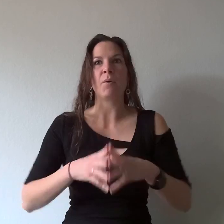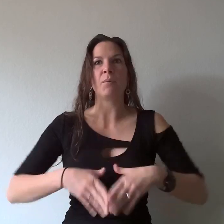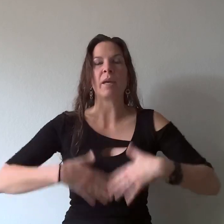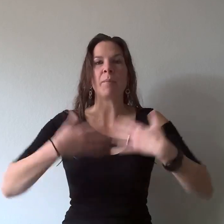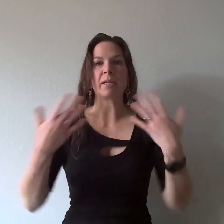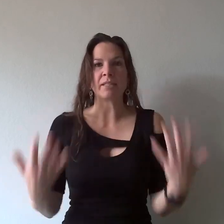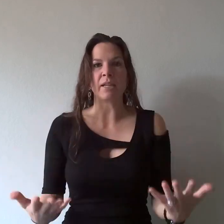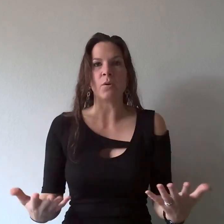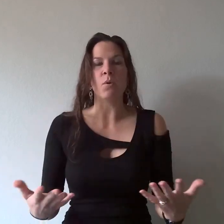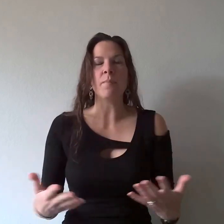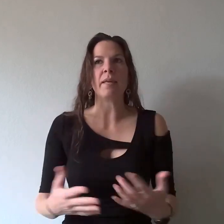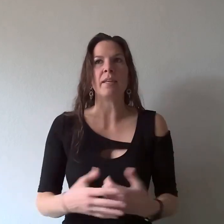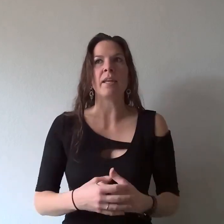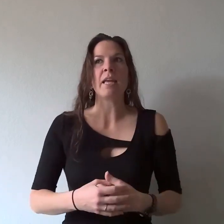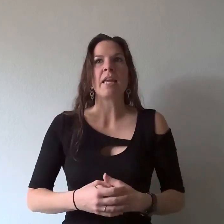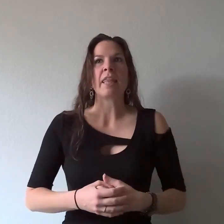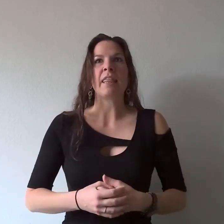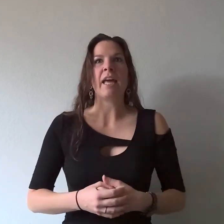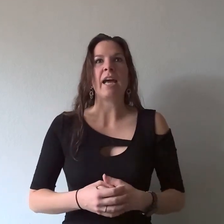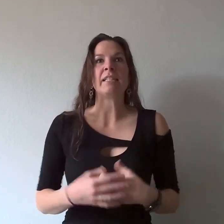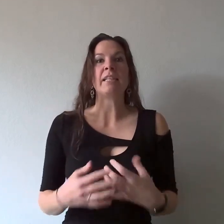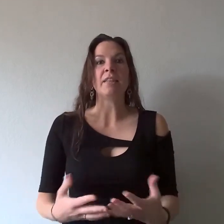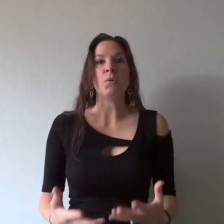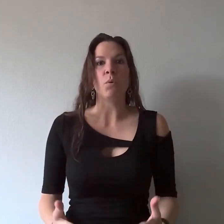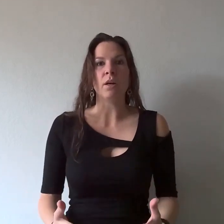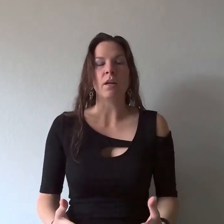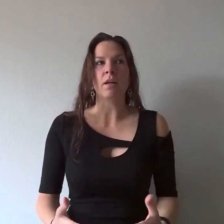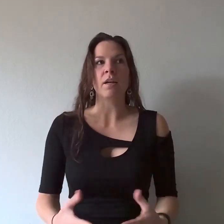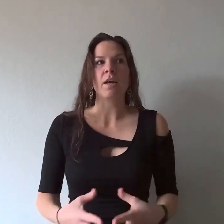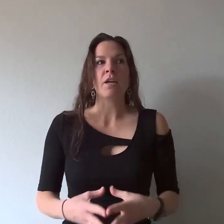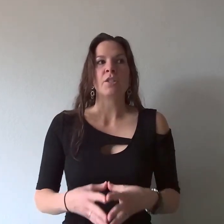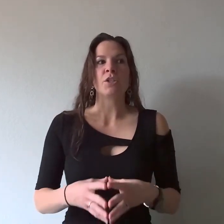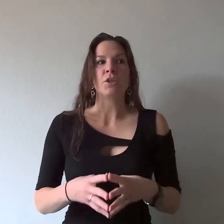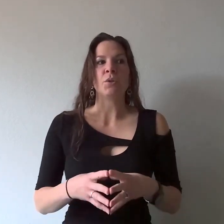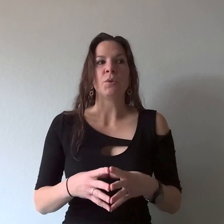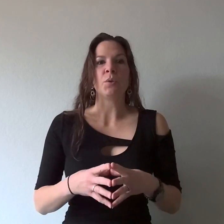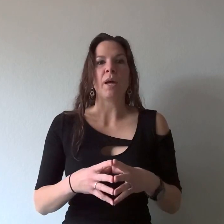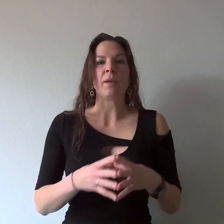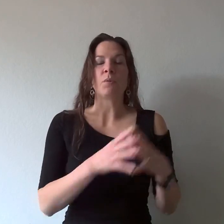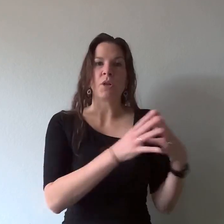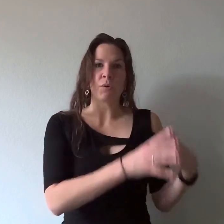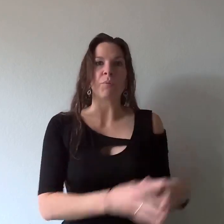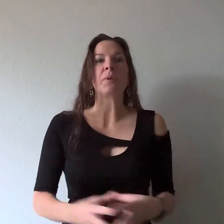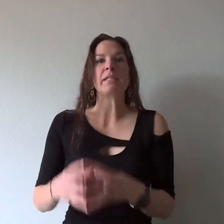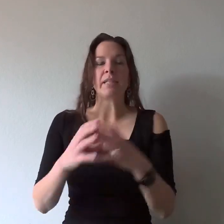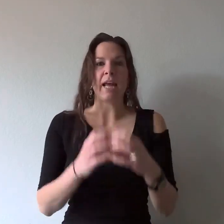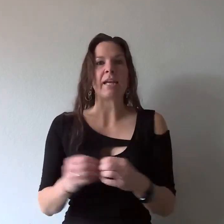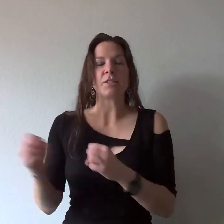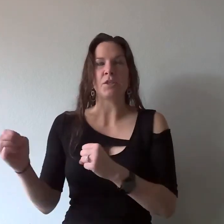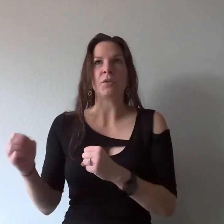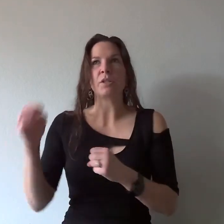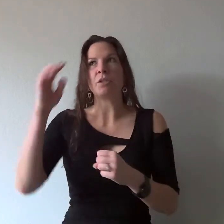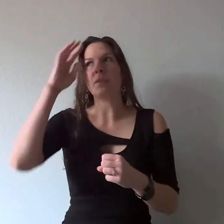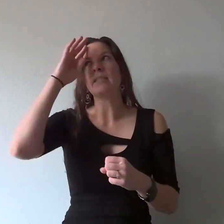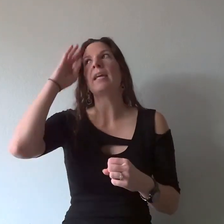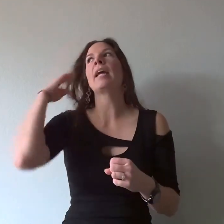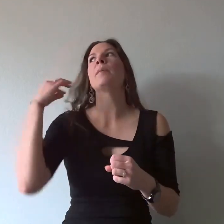becoming a single woman that I did the work to and we'll go through it today so you can do the same